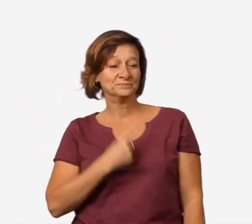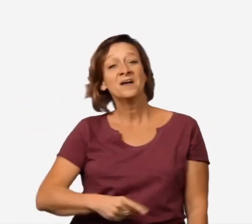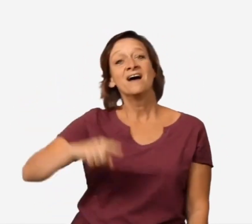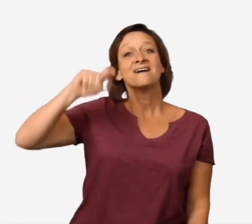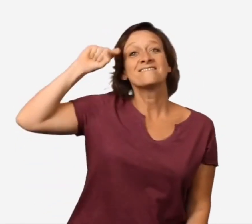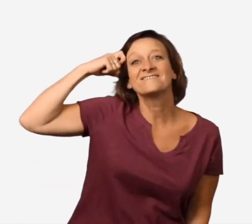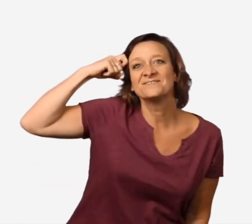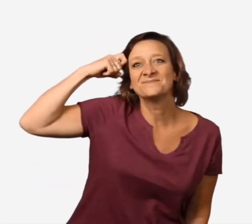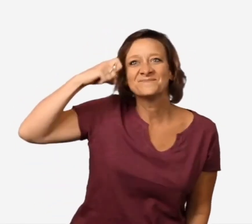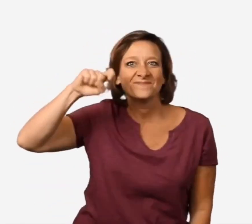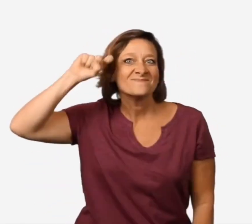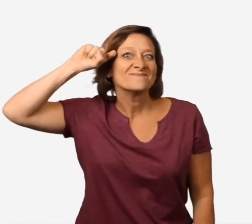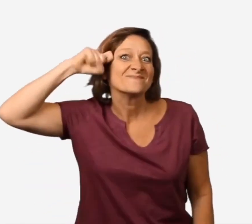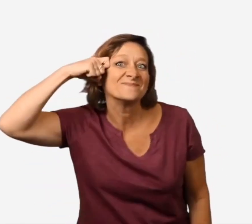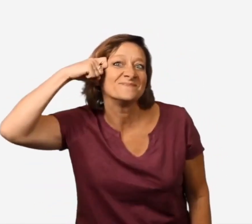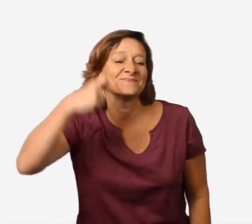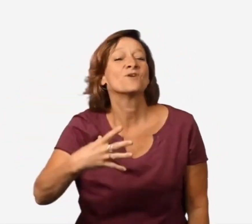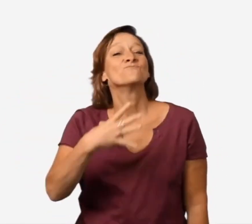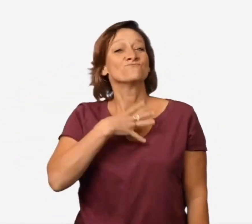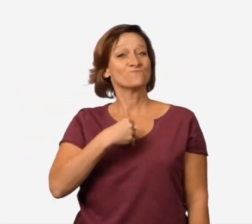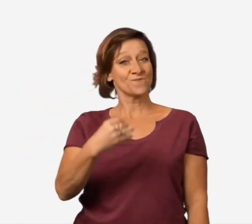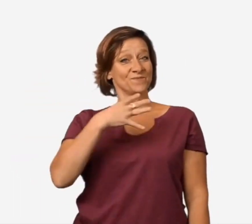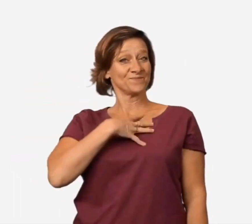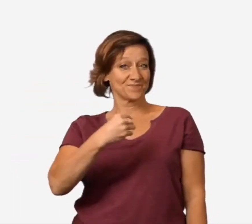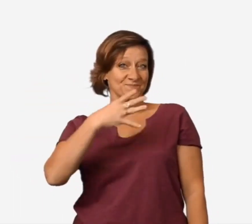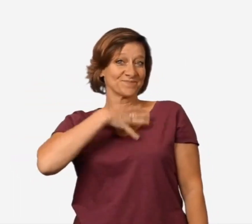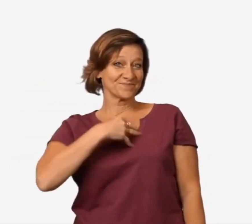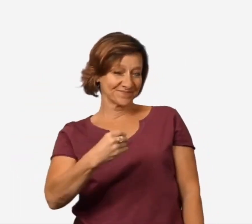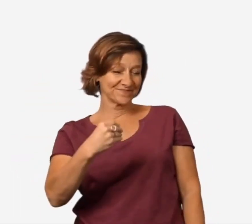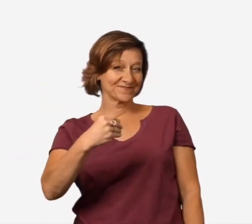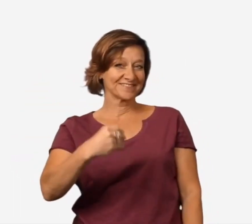cry. Onion, onion. White, white, white.